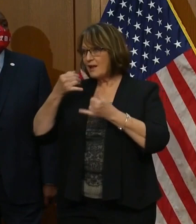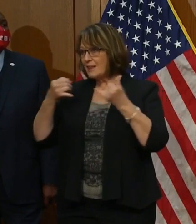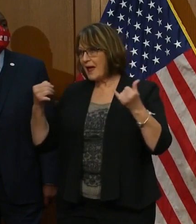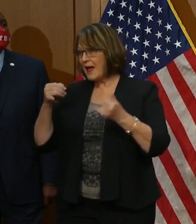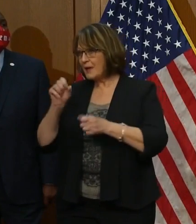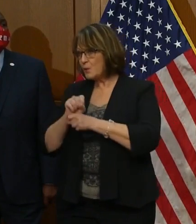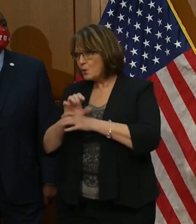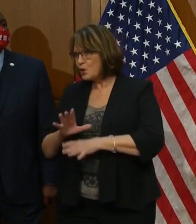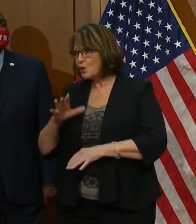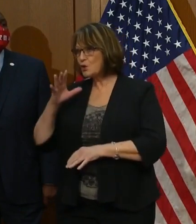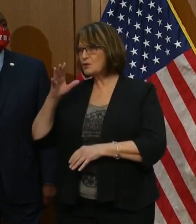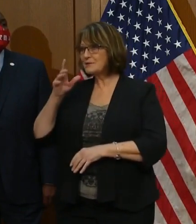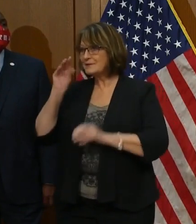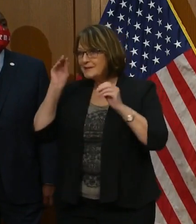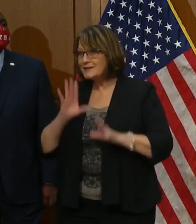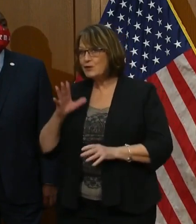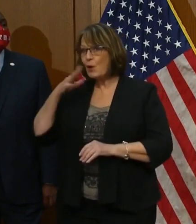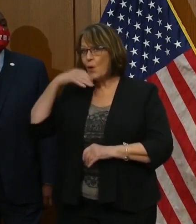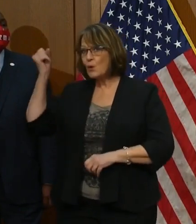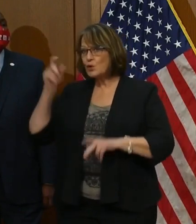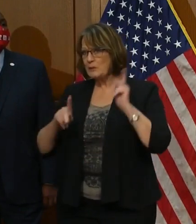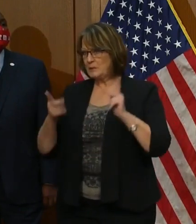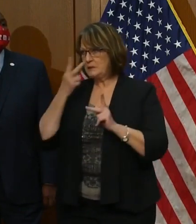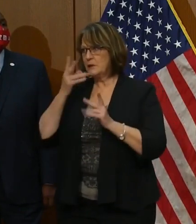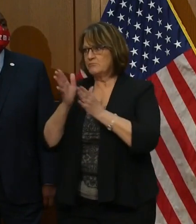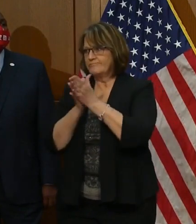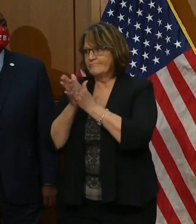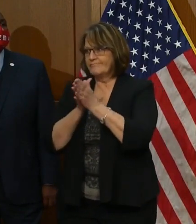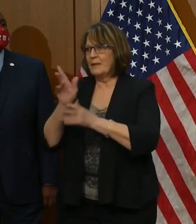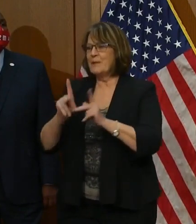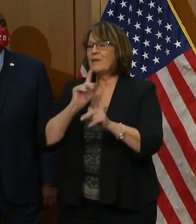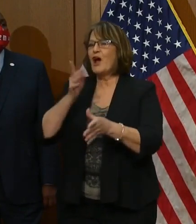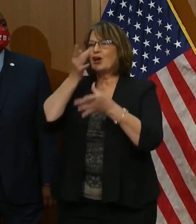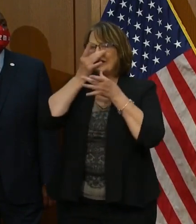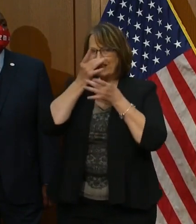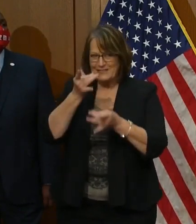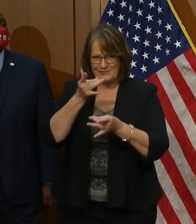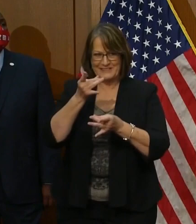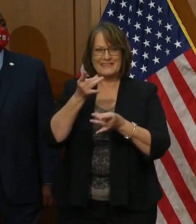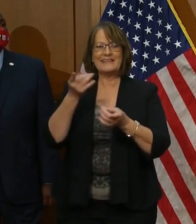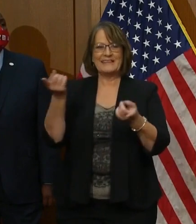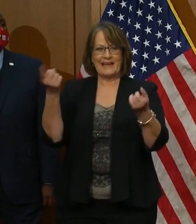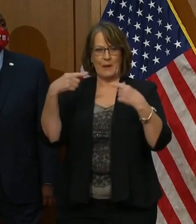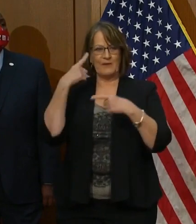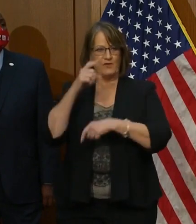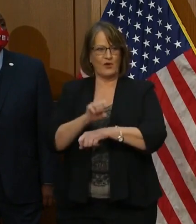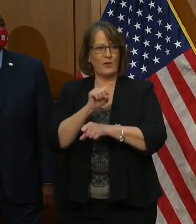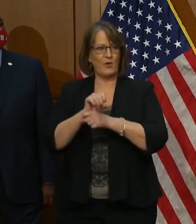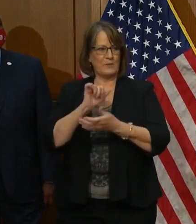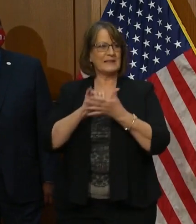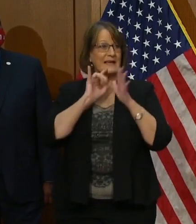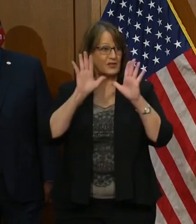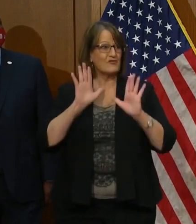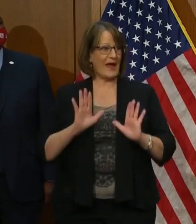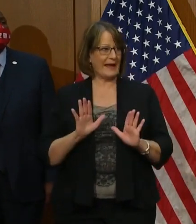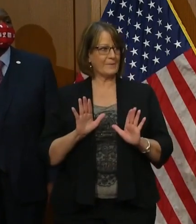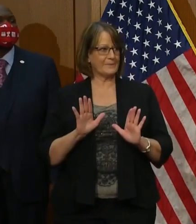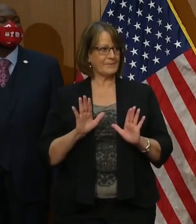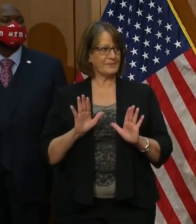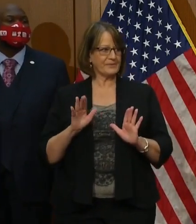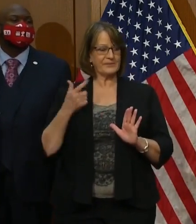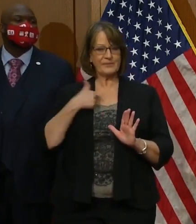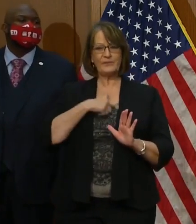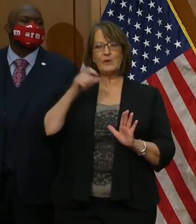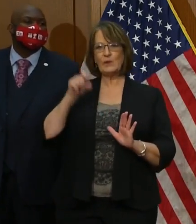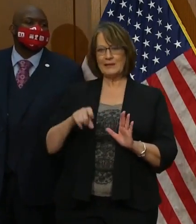older people, they've seen a large amount of interest in appointments. And that is great, because we need